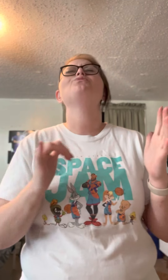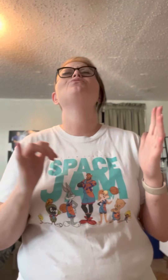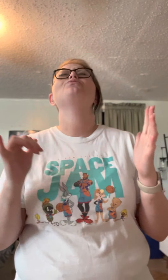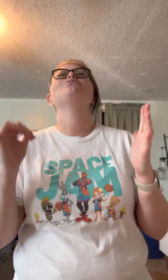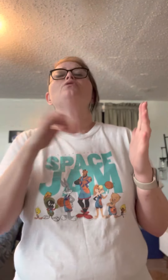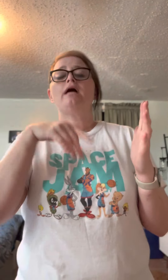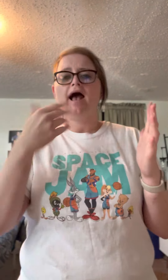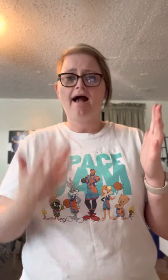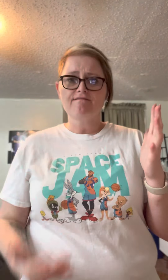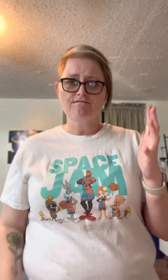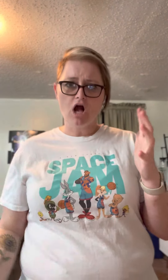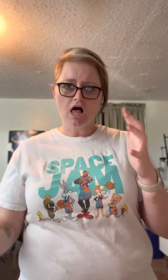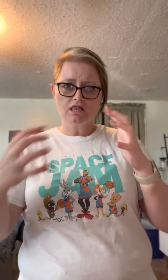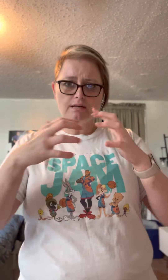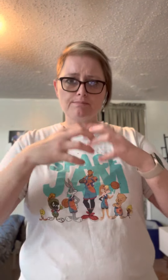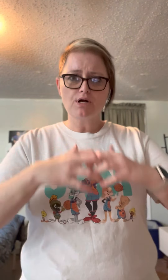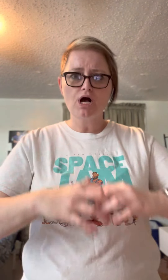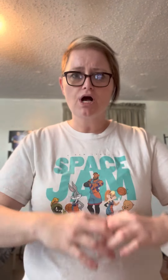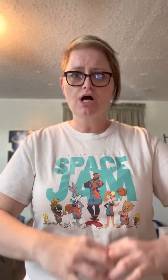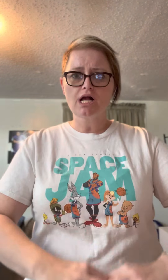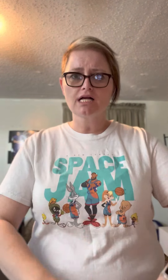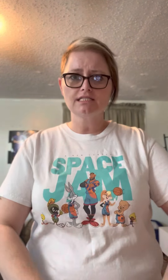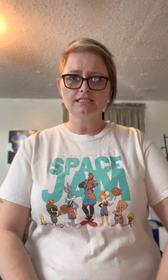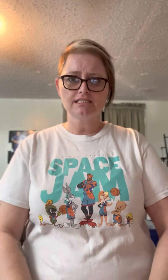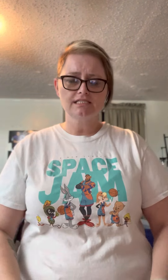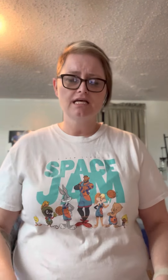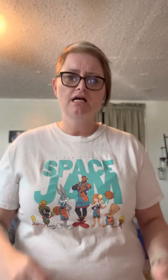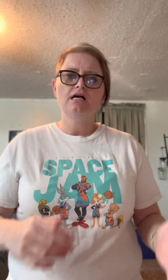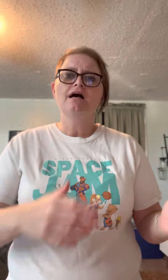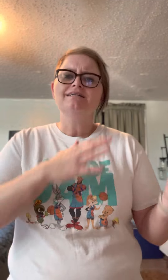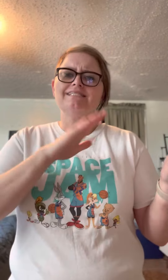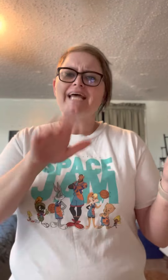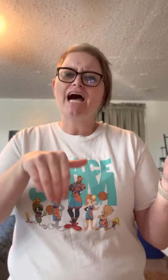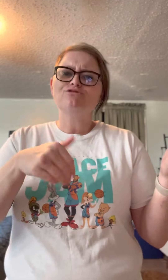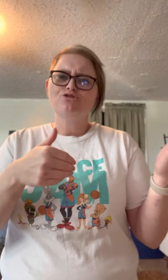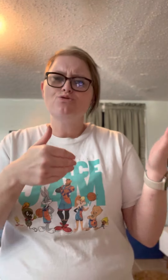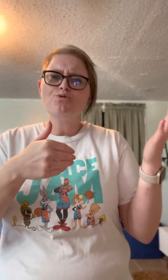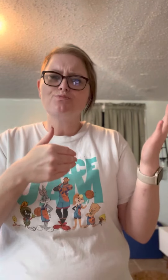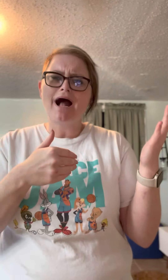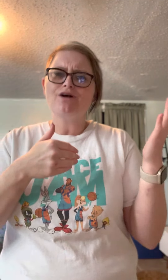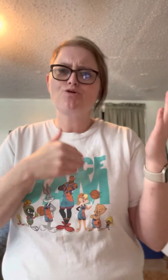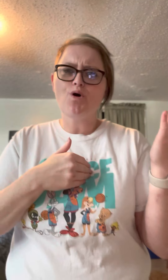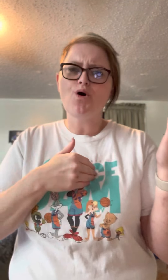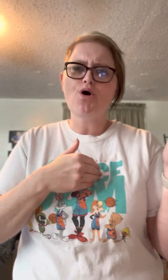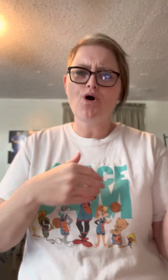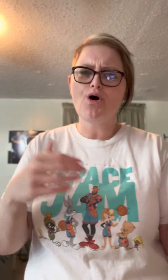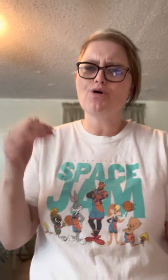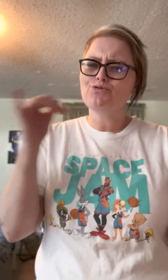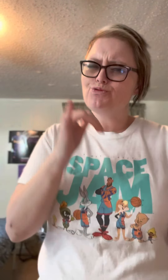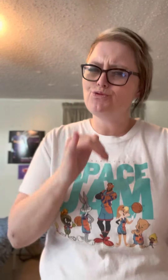I fall apart Down to my corner Oh,